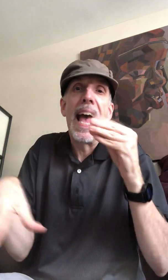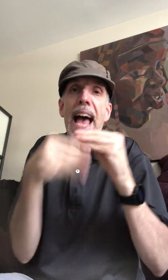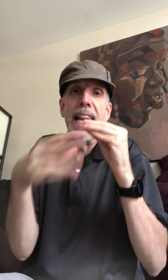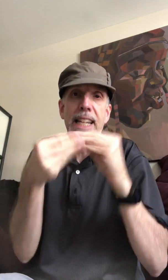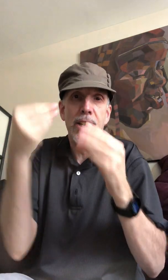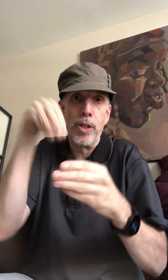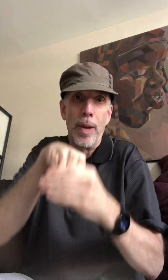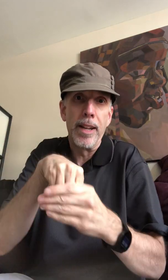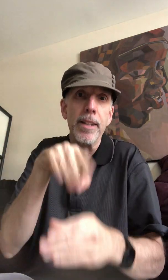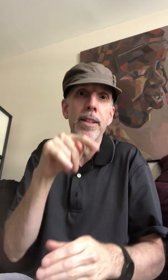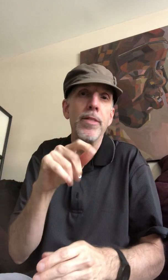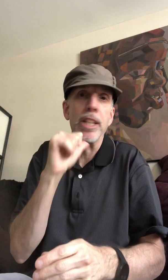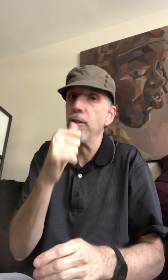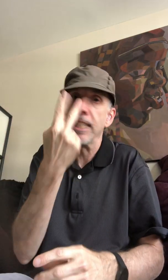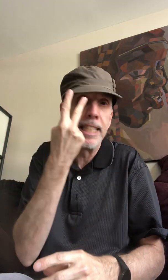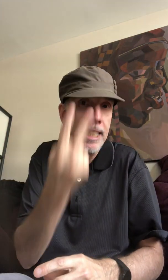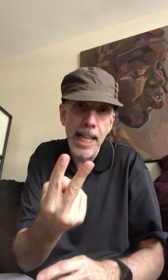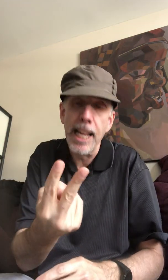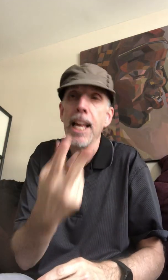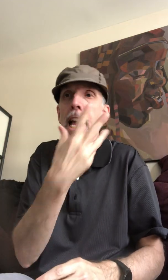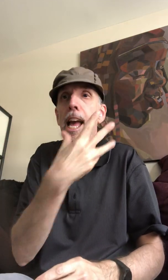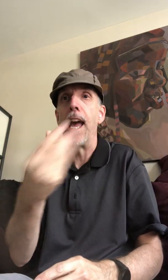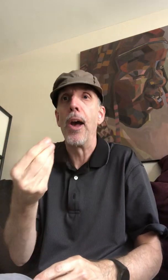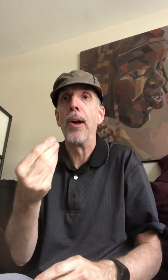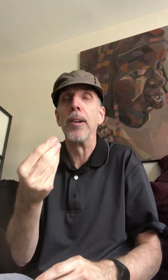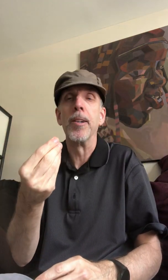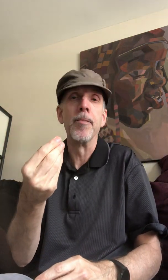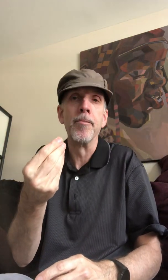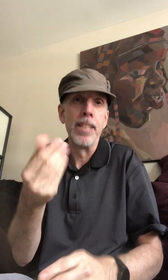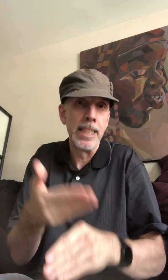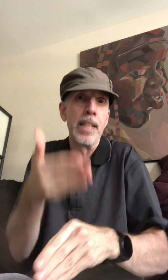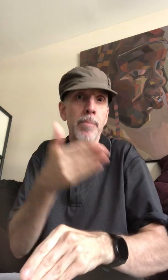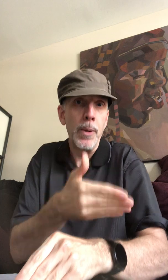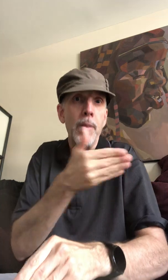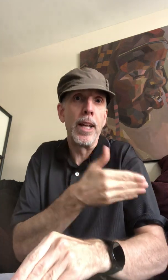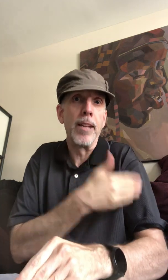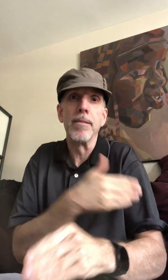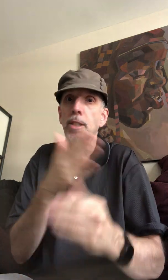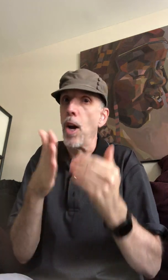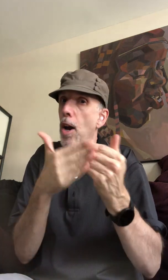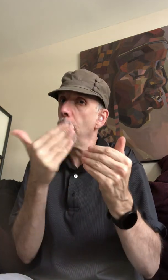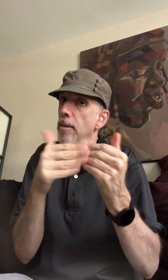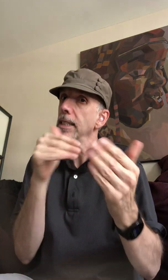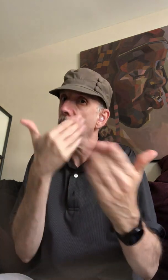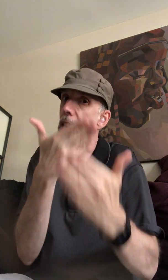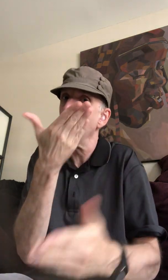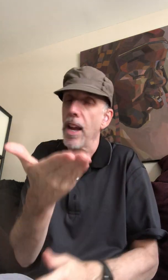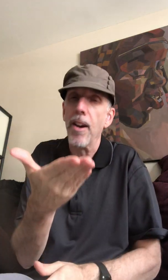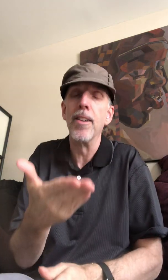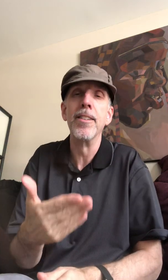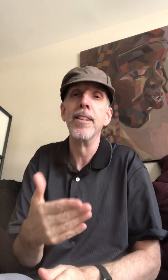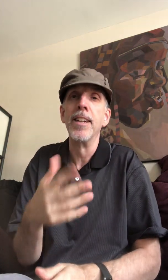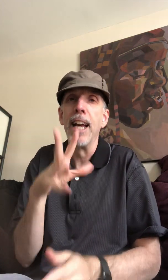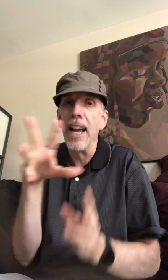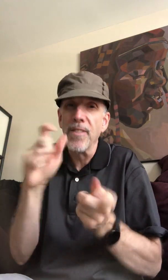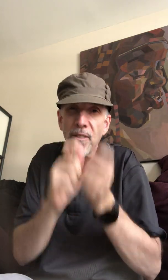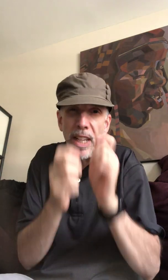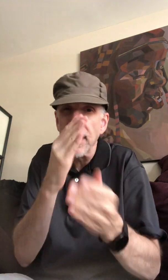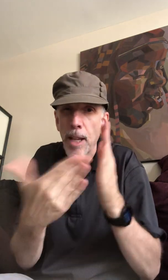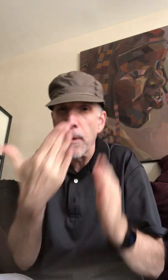added into it that you didn't see. And it's improving. Almost getting there. have to fix some